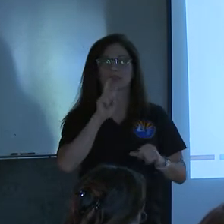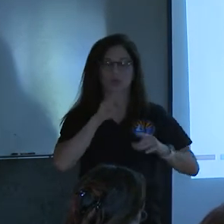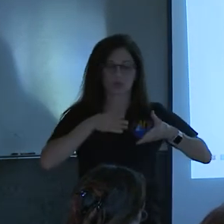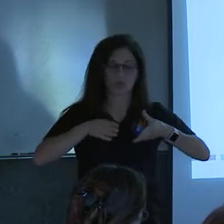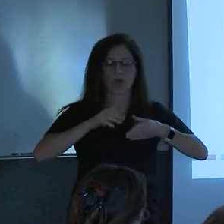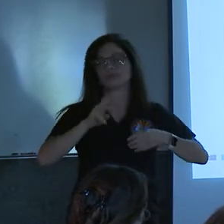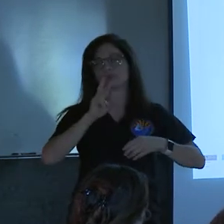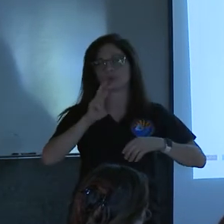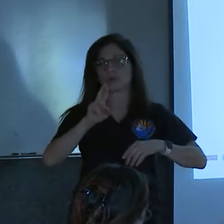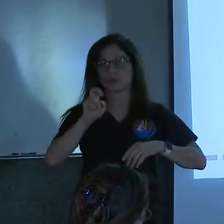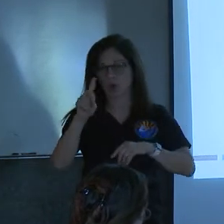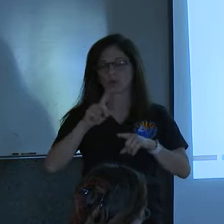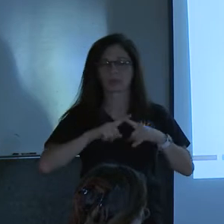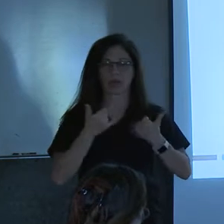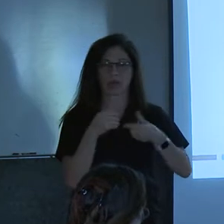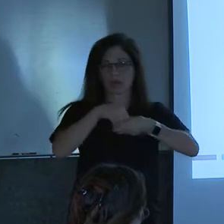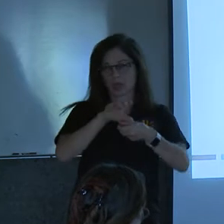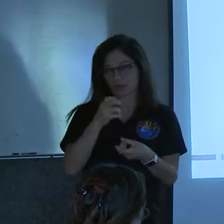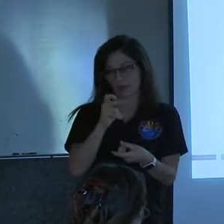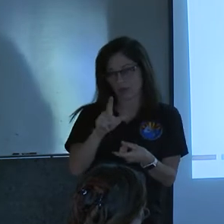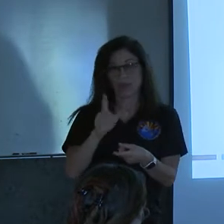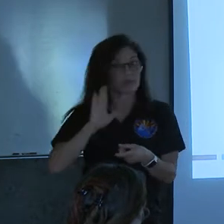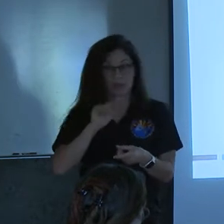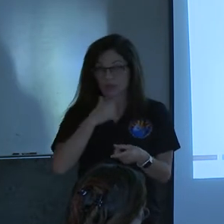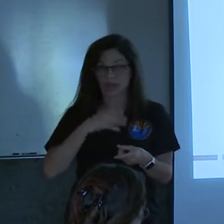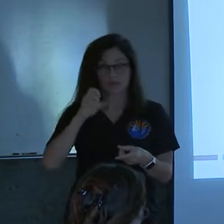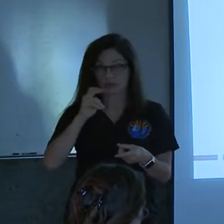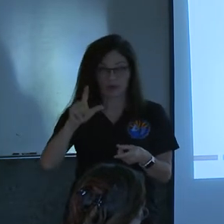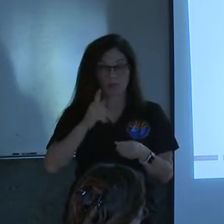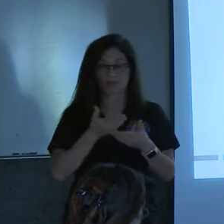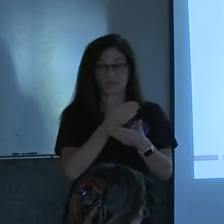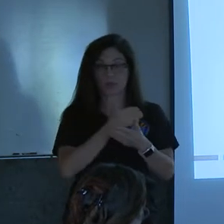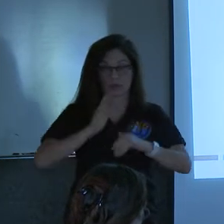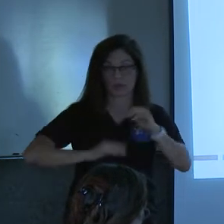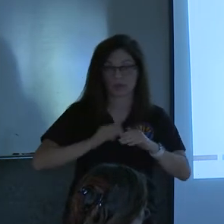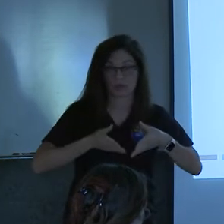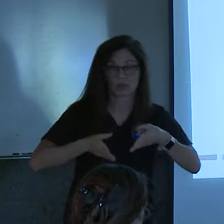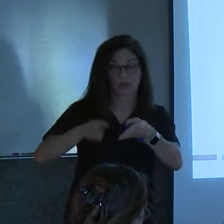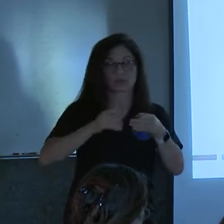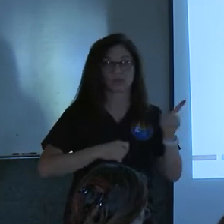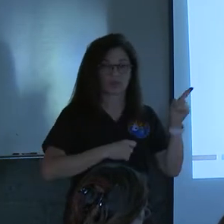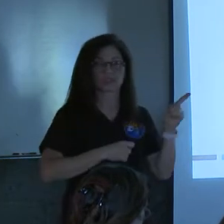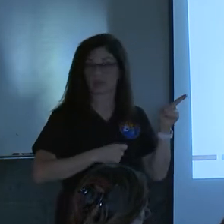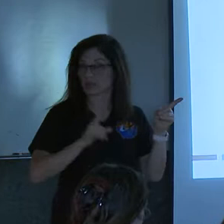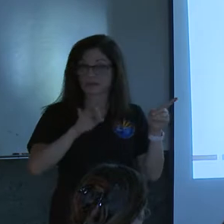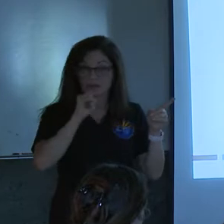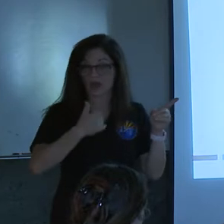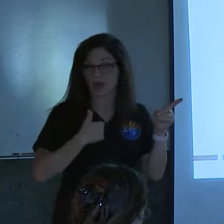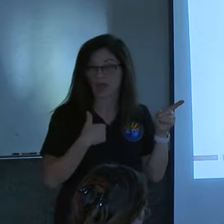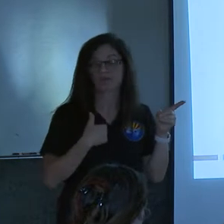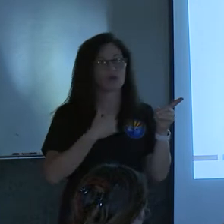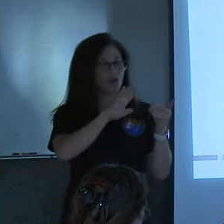Brandeis channel. We didn't, there was not even a channel there before the mitigation ventures. So this, this all would have gone into the